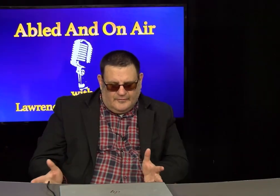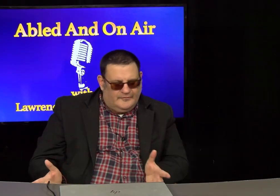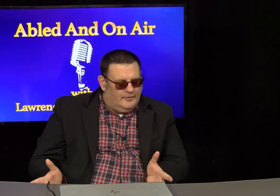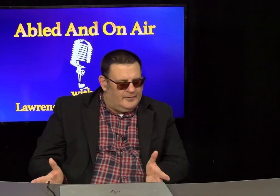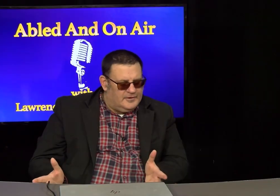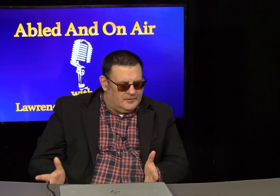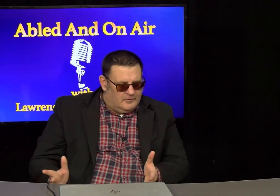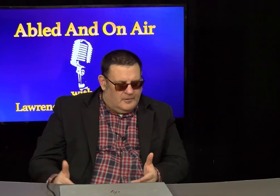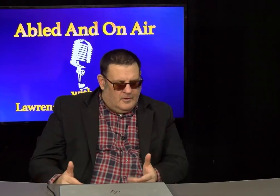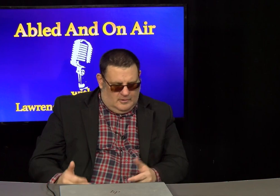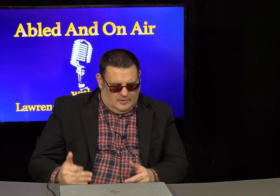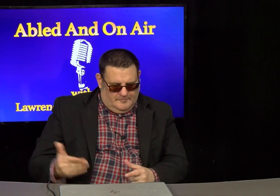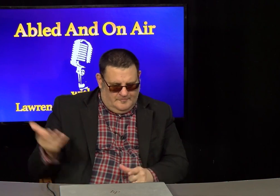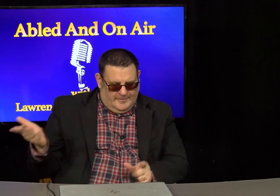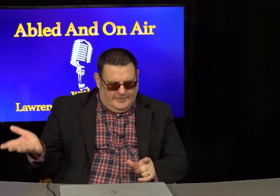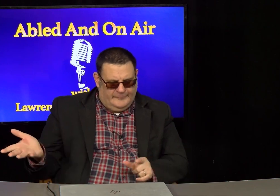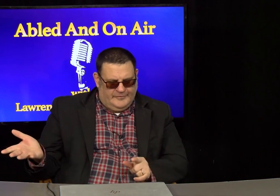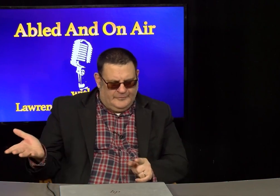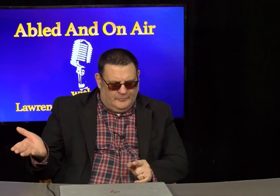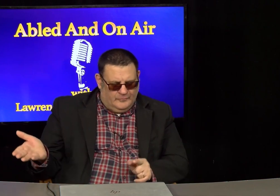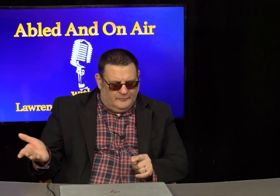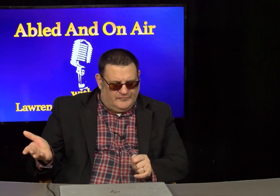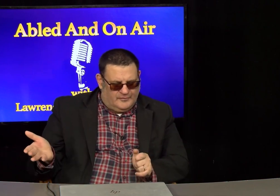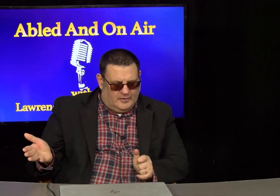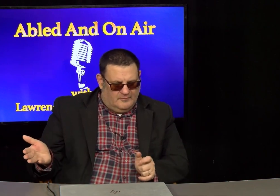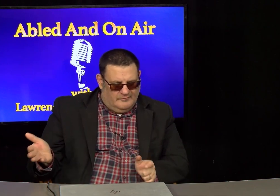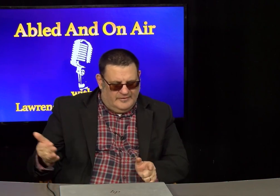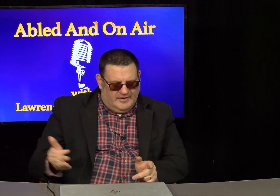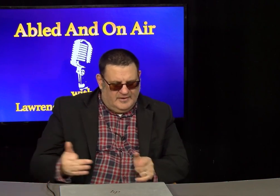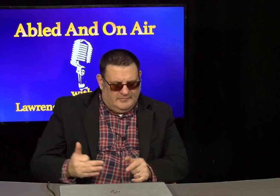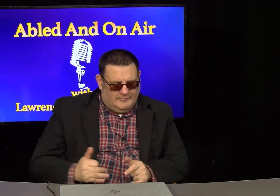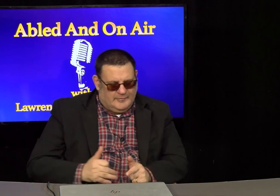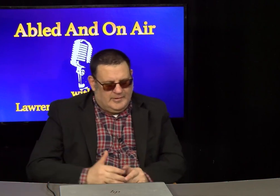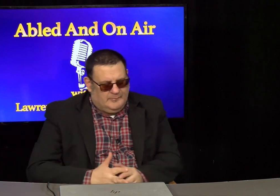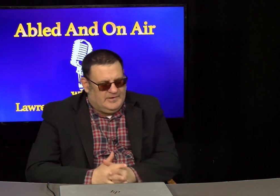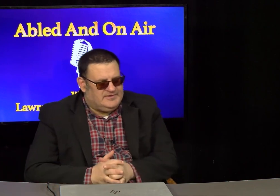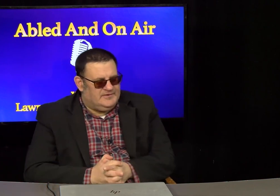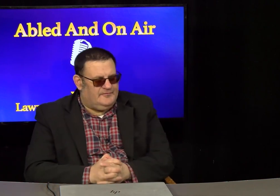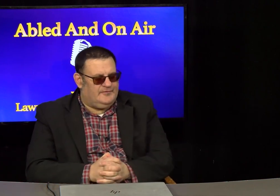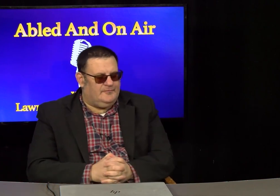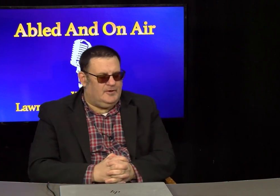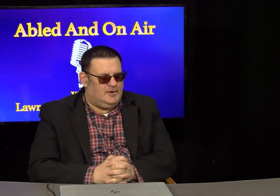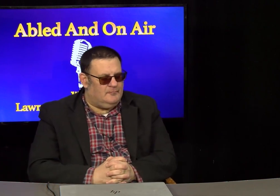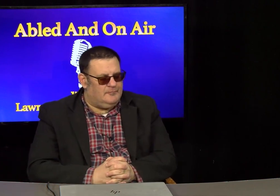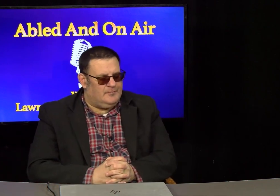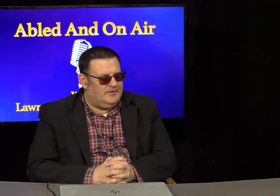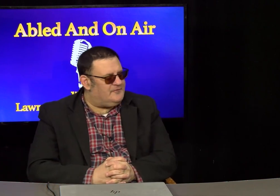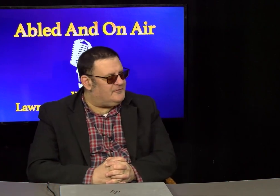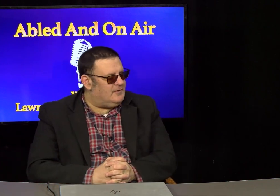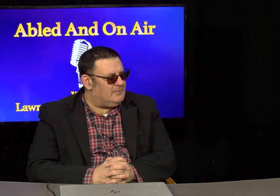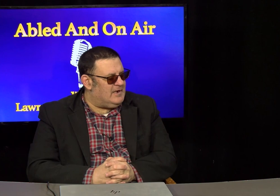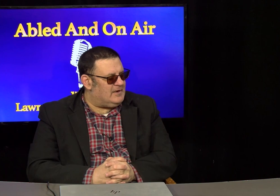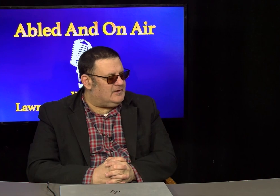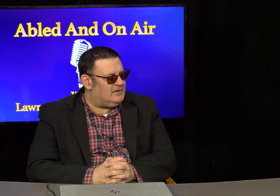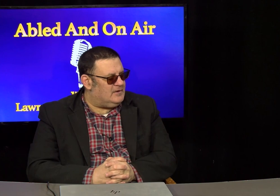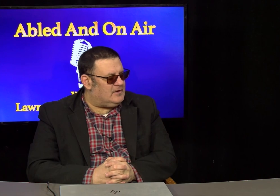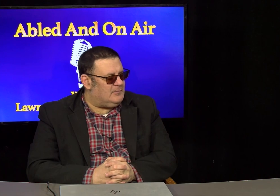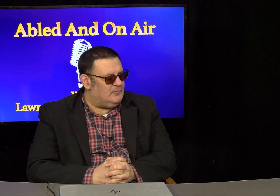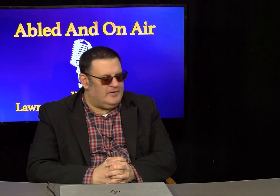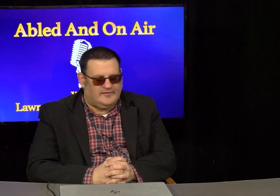Recently, in the news, they had mentioned, and this is going back a couple weeks,